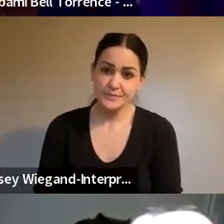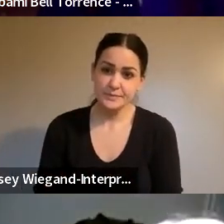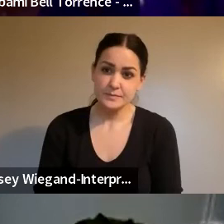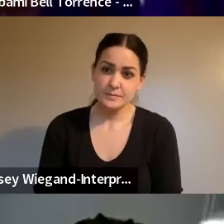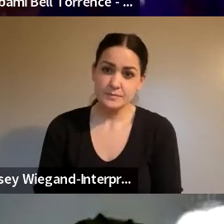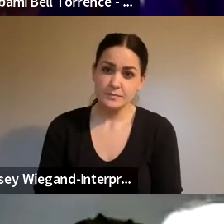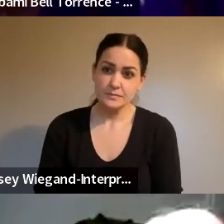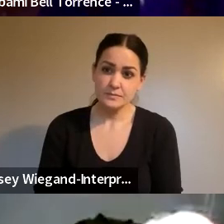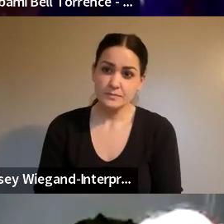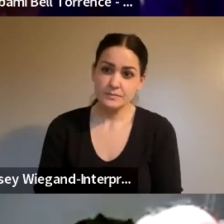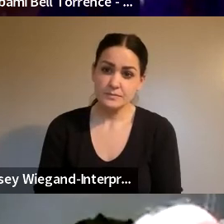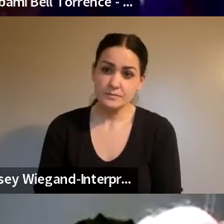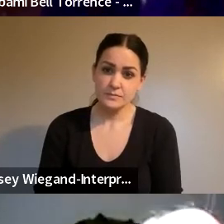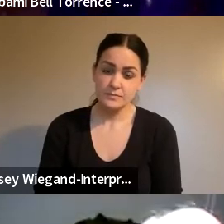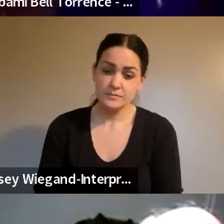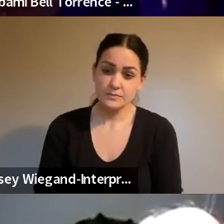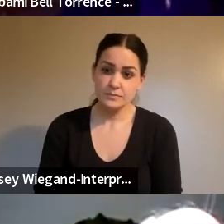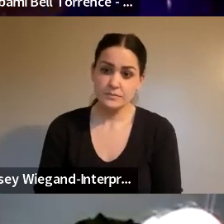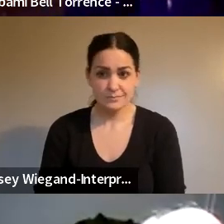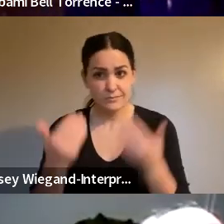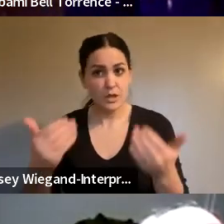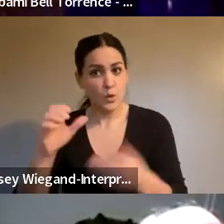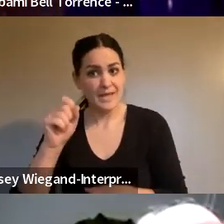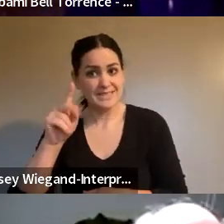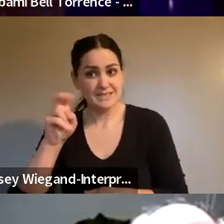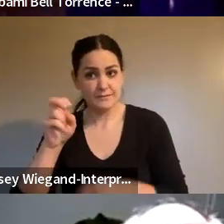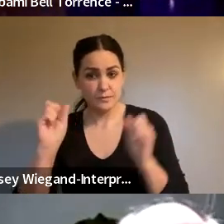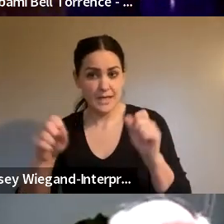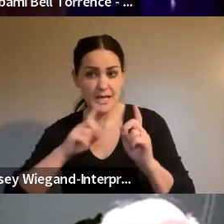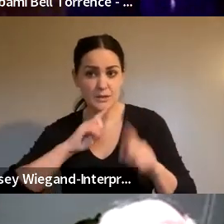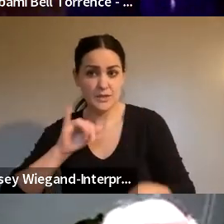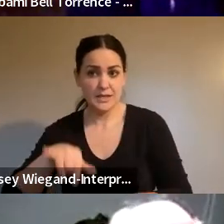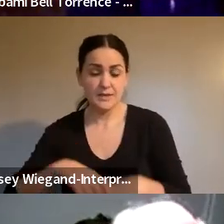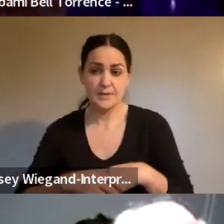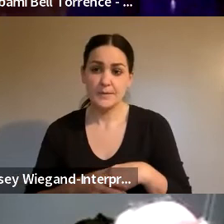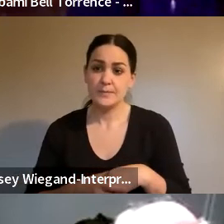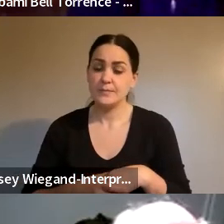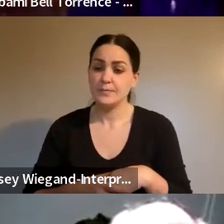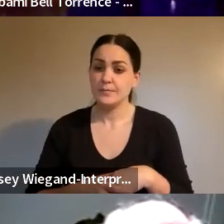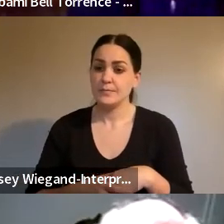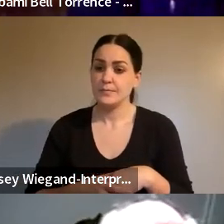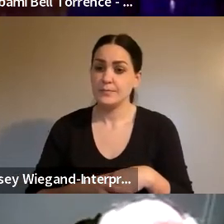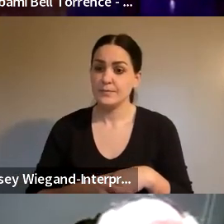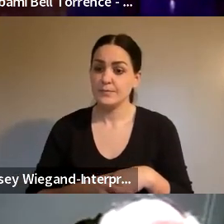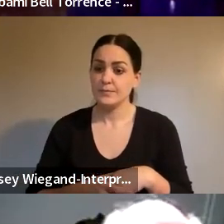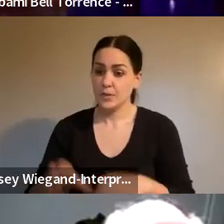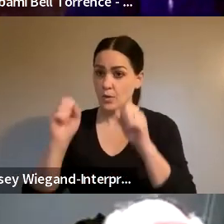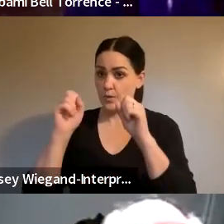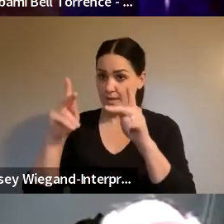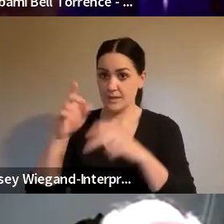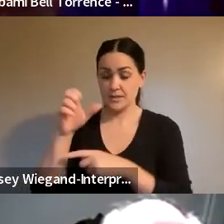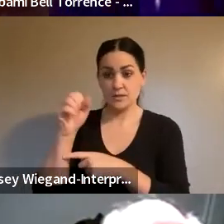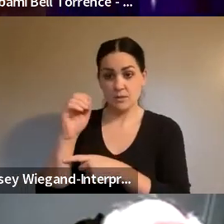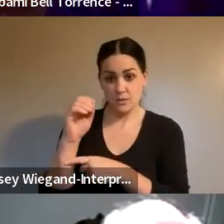Okay. Oh, go ahead, Steve, can answer the interlining question. I'll answer the interlining question. So there is